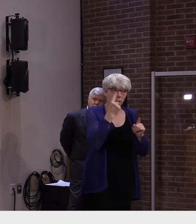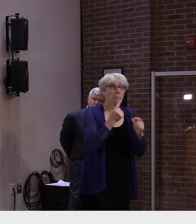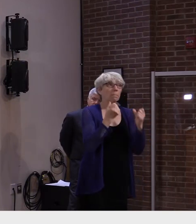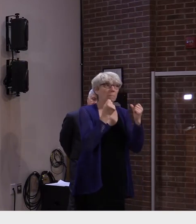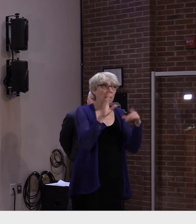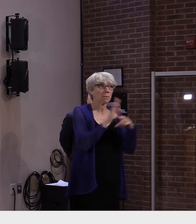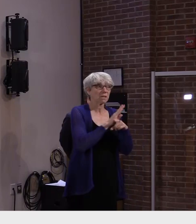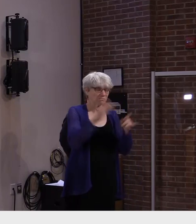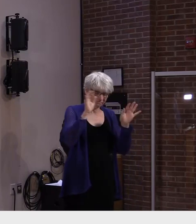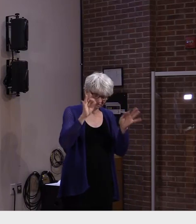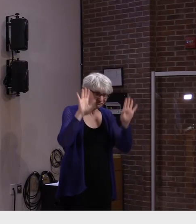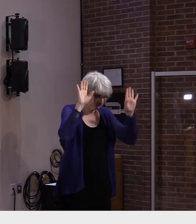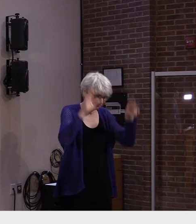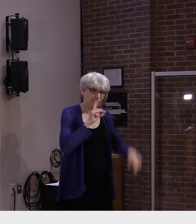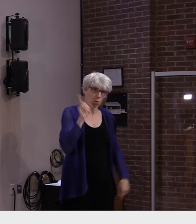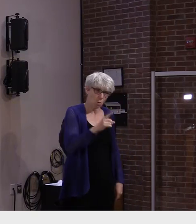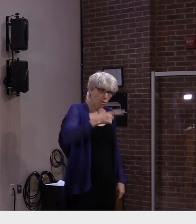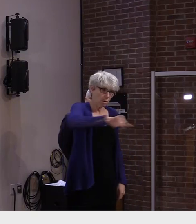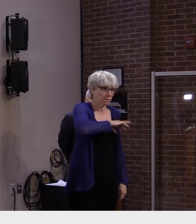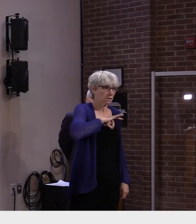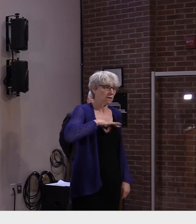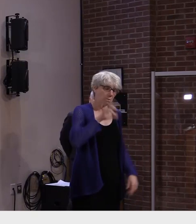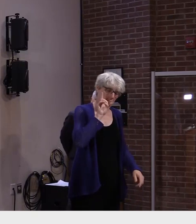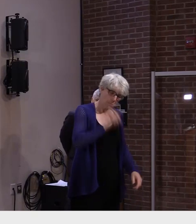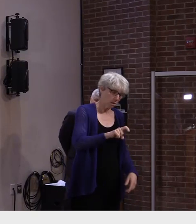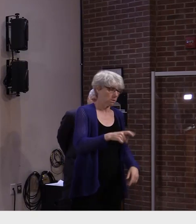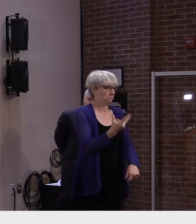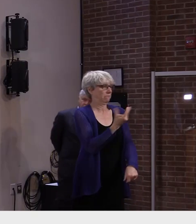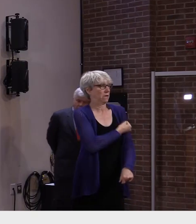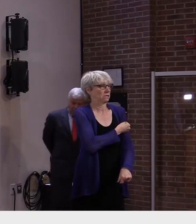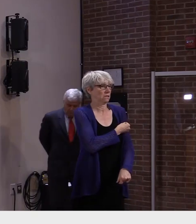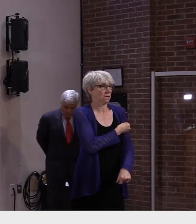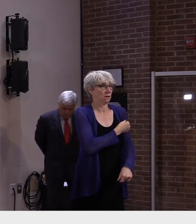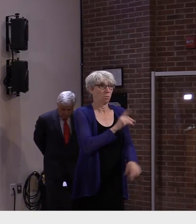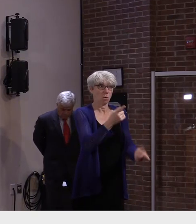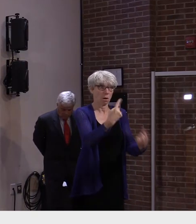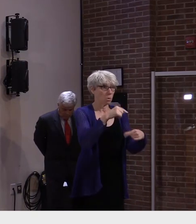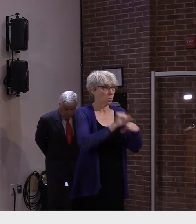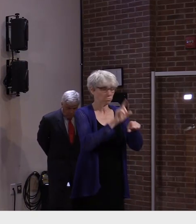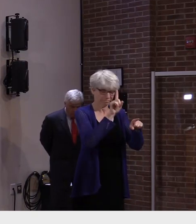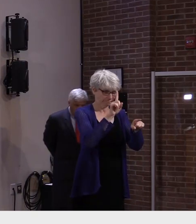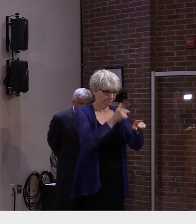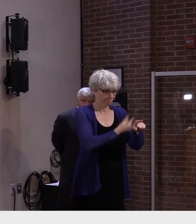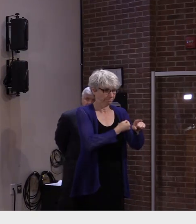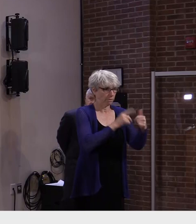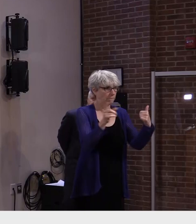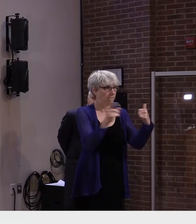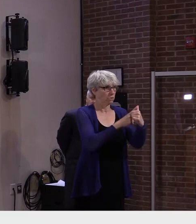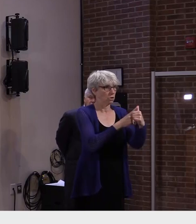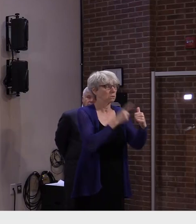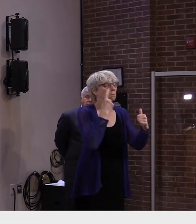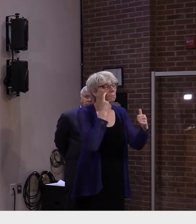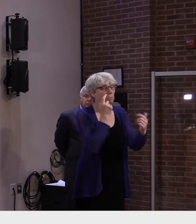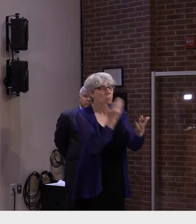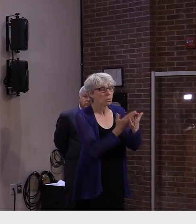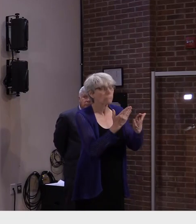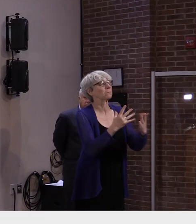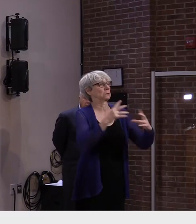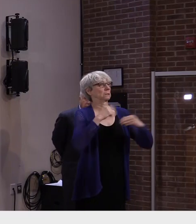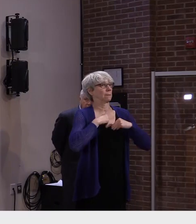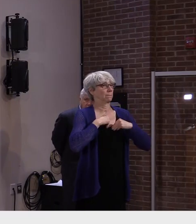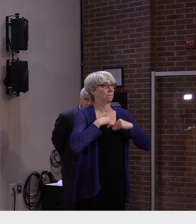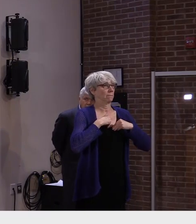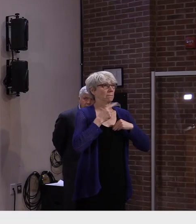a growing sentiment that mandating vaccine in their setting is a useful